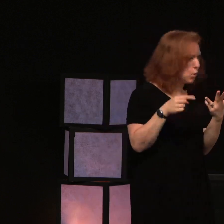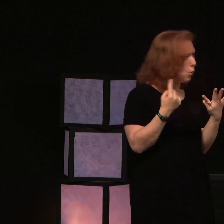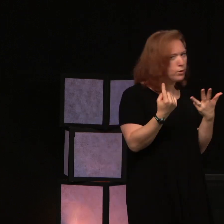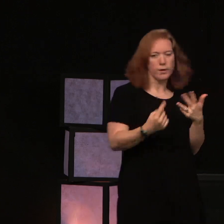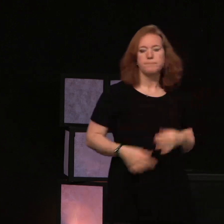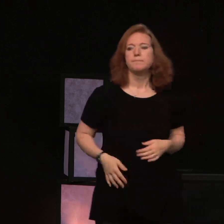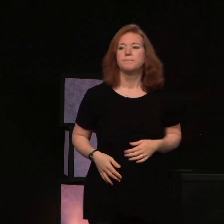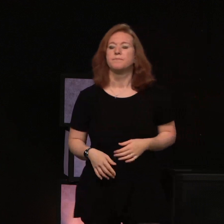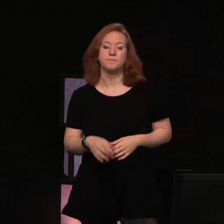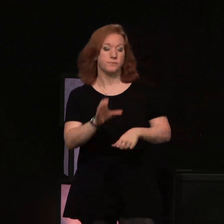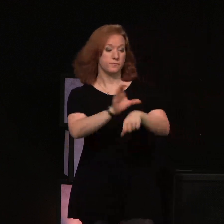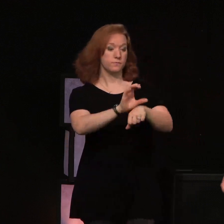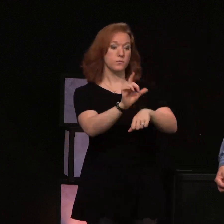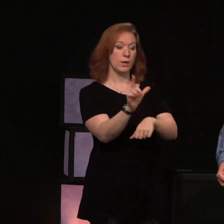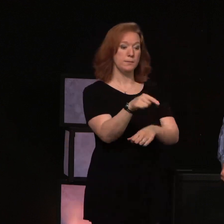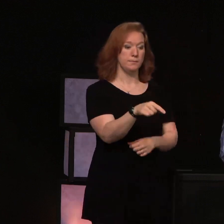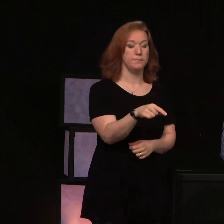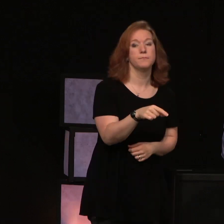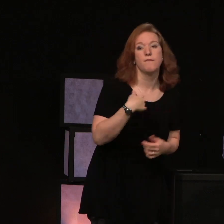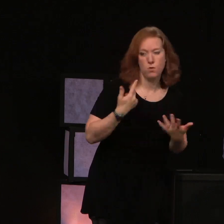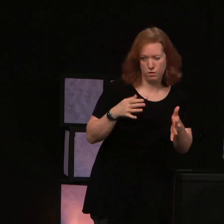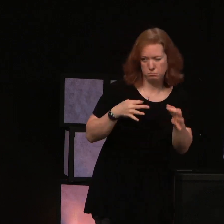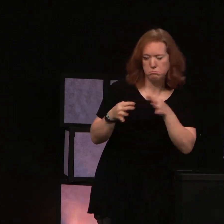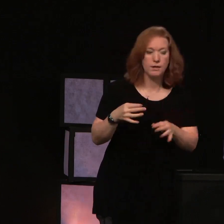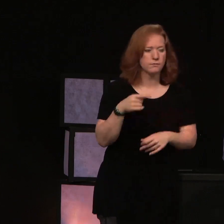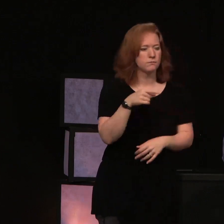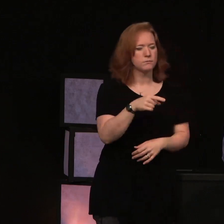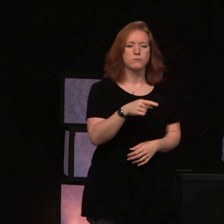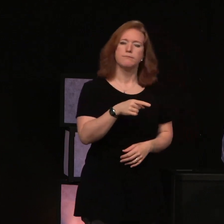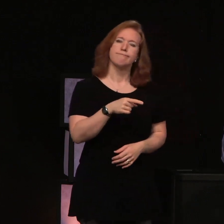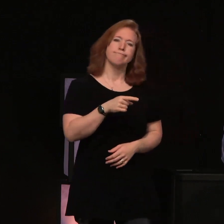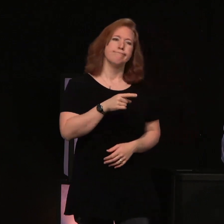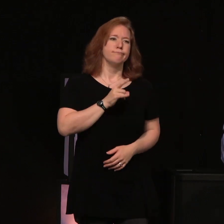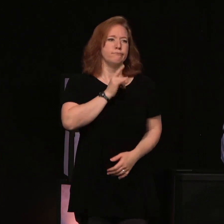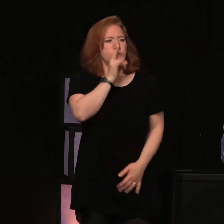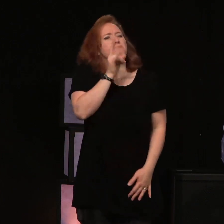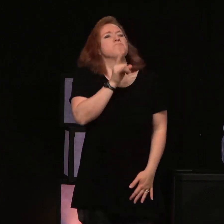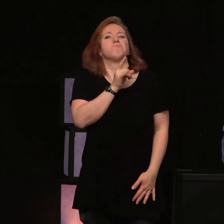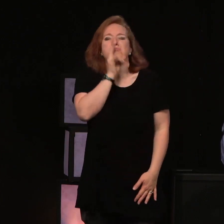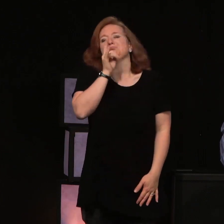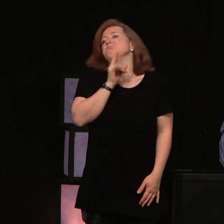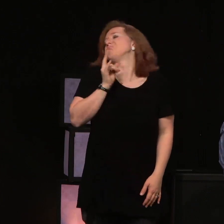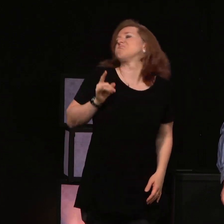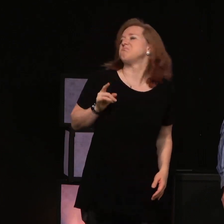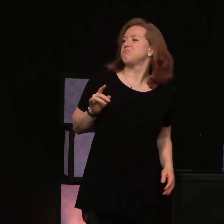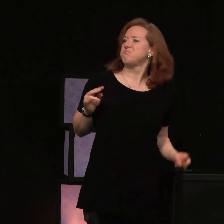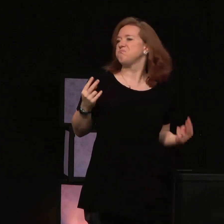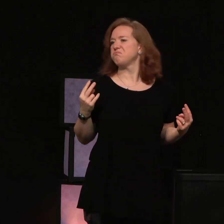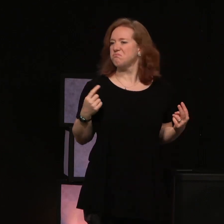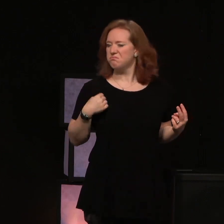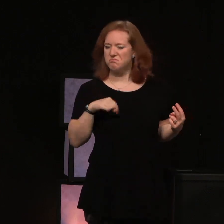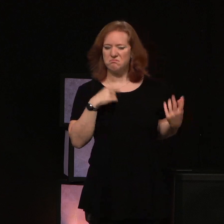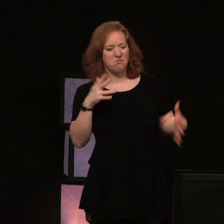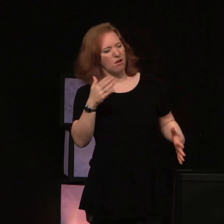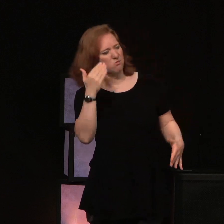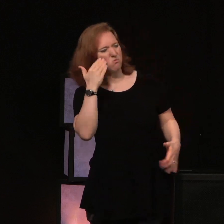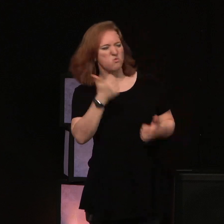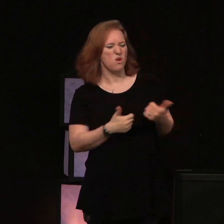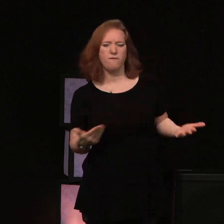Churchill as I said was very self-righteous. They believed they had it all together and it was mostly due to them.